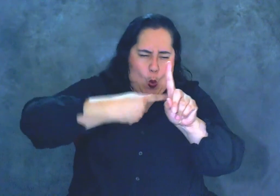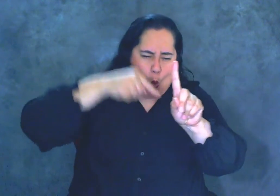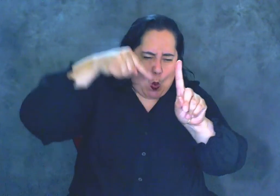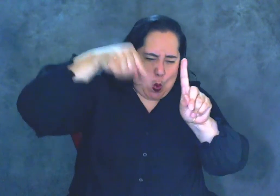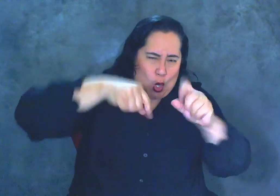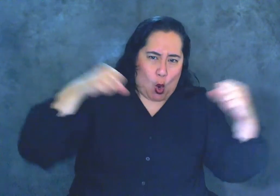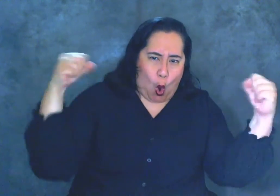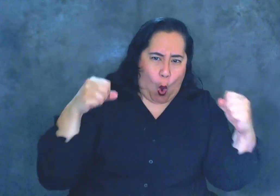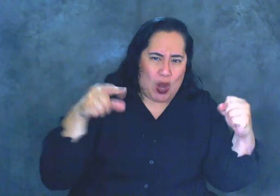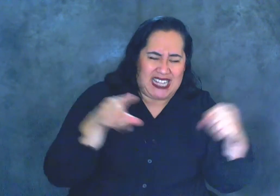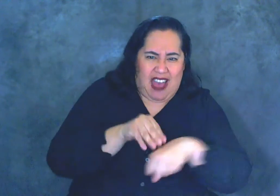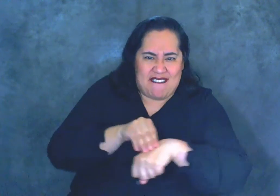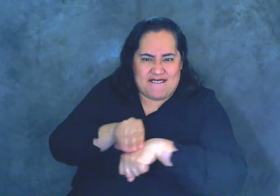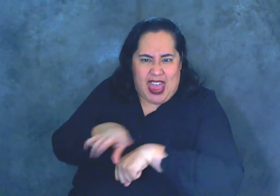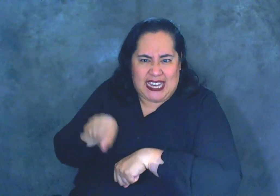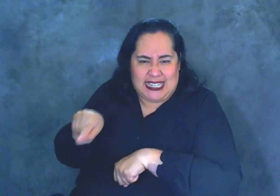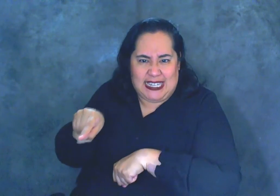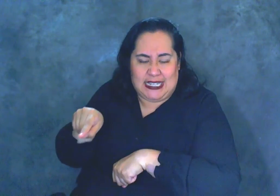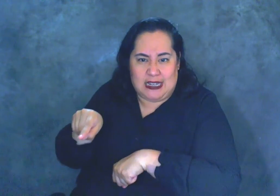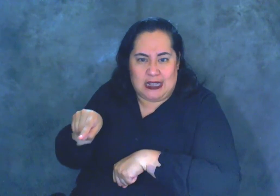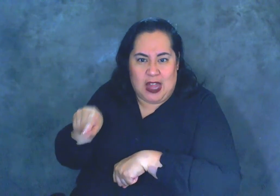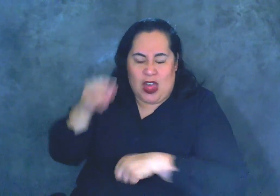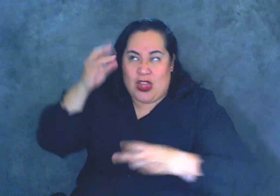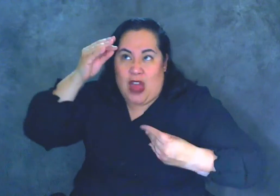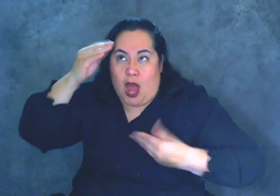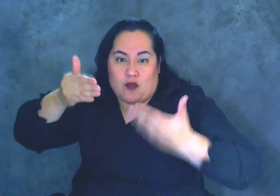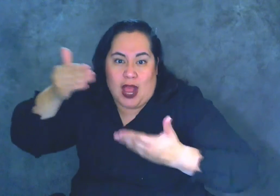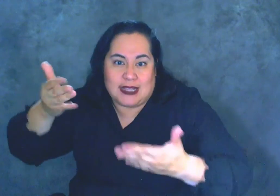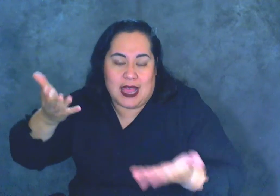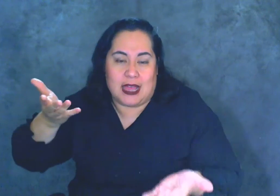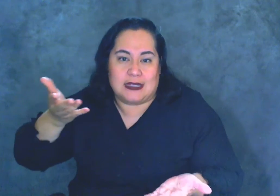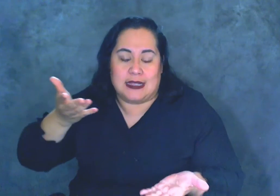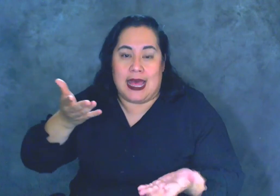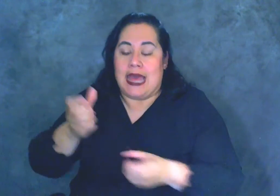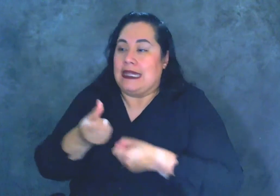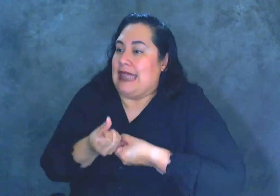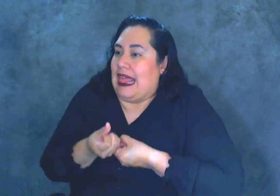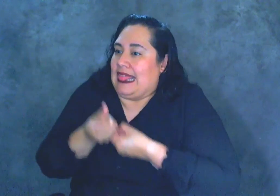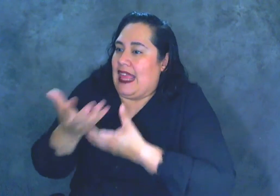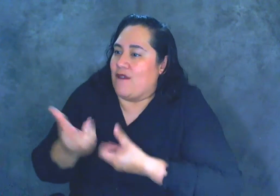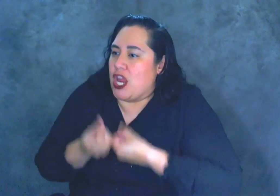this is affecting the thought process, the delivery of the communication.